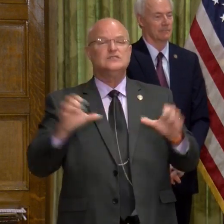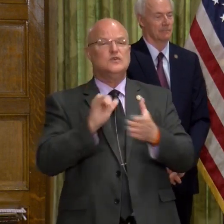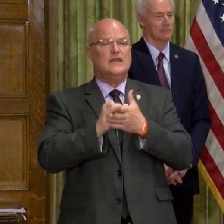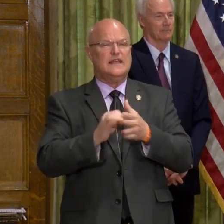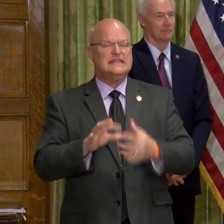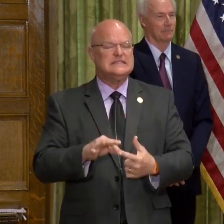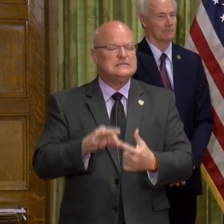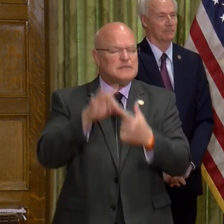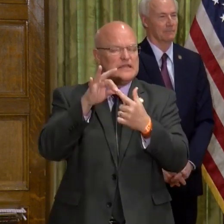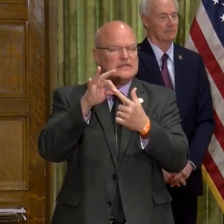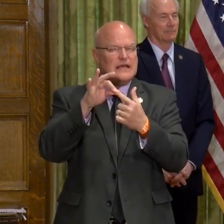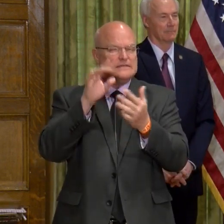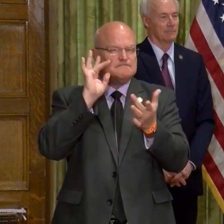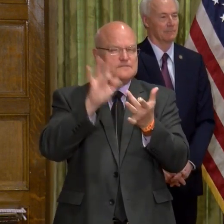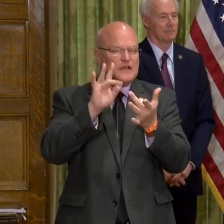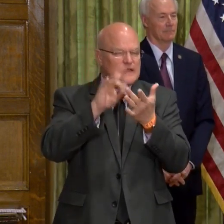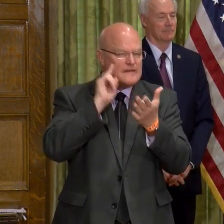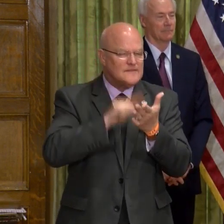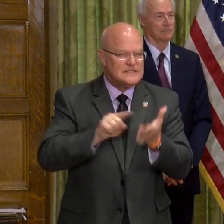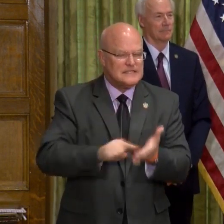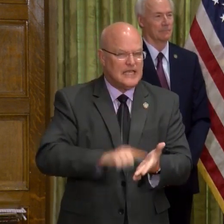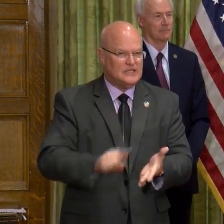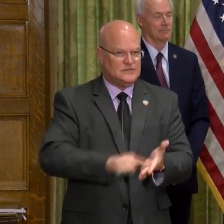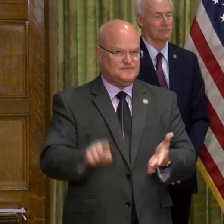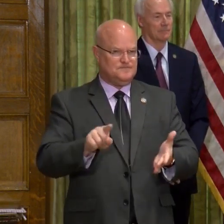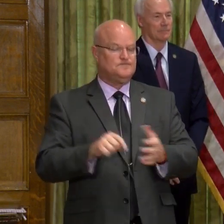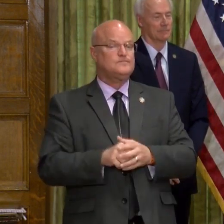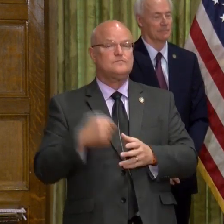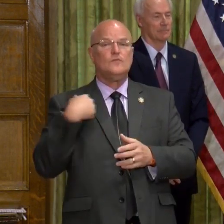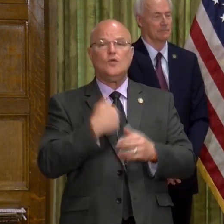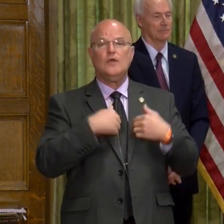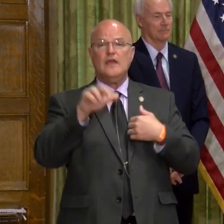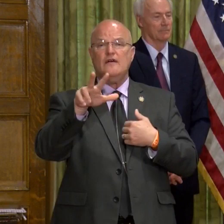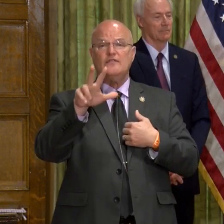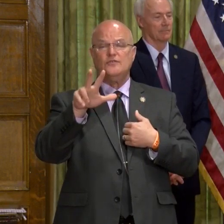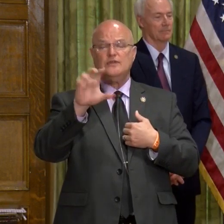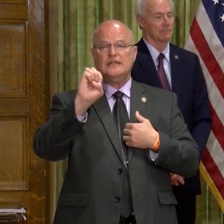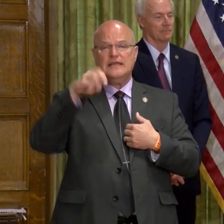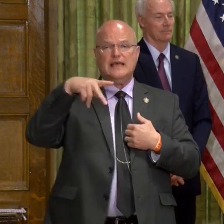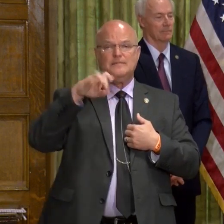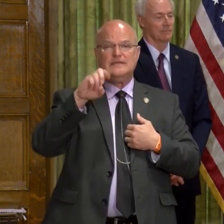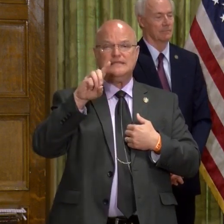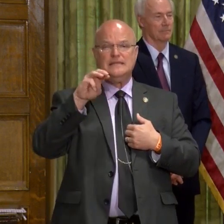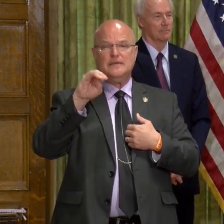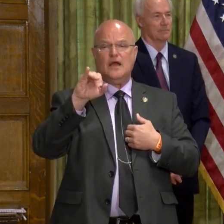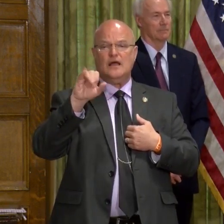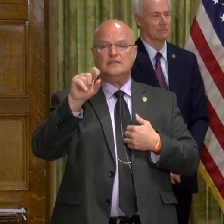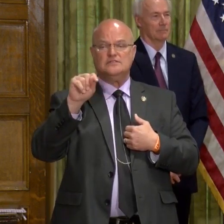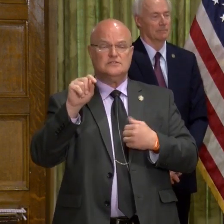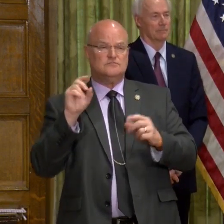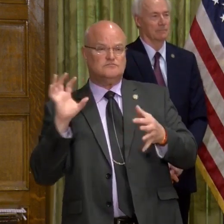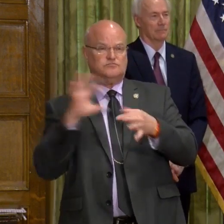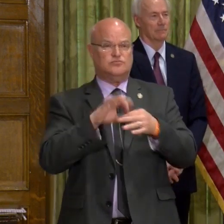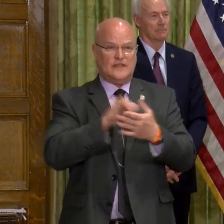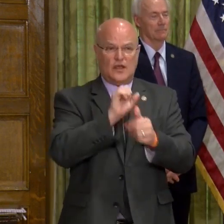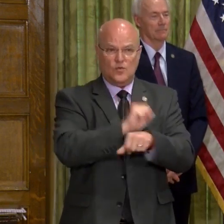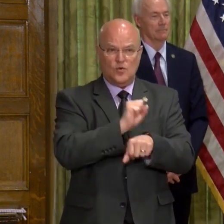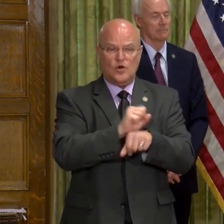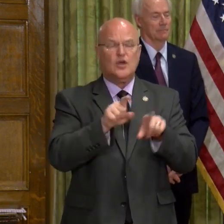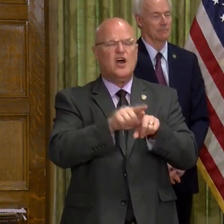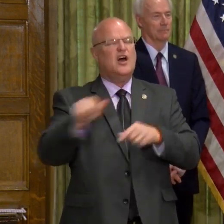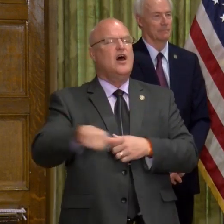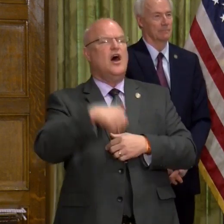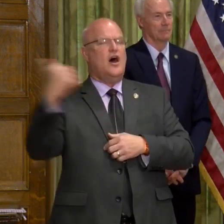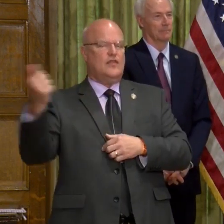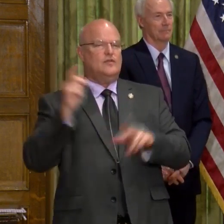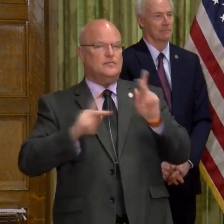doing that specialized contact investigations. We have 3 epidemiologists dedicated to that work, as well as a number